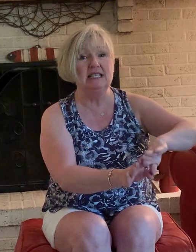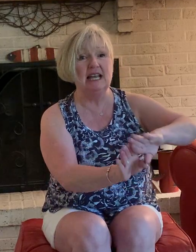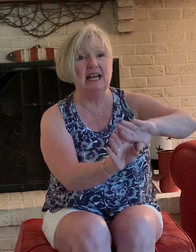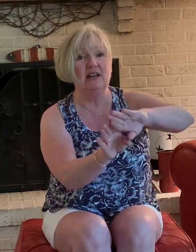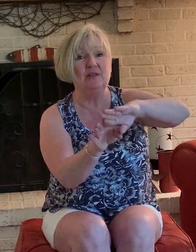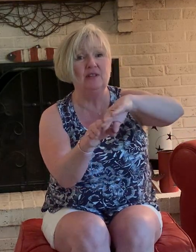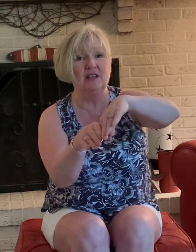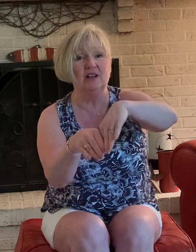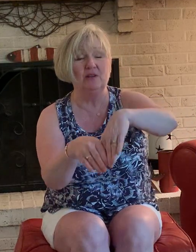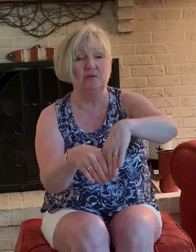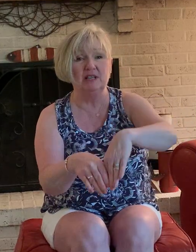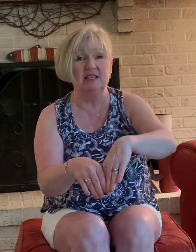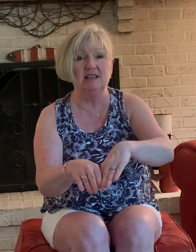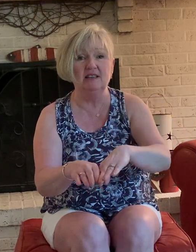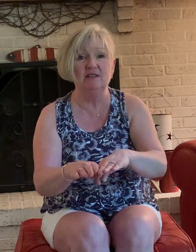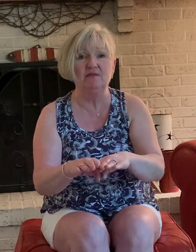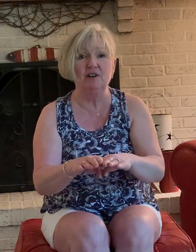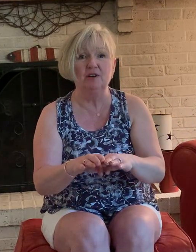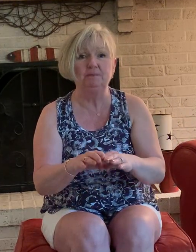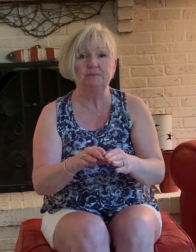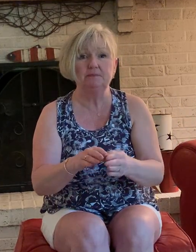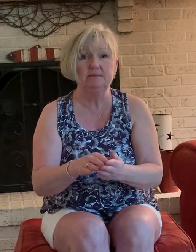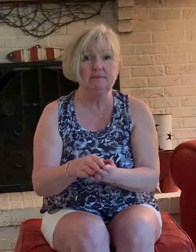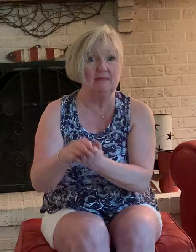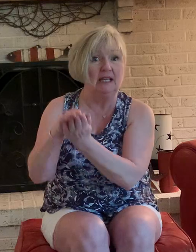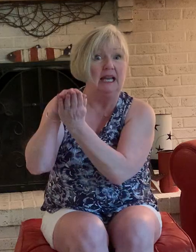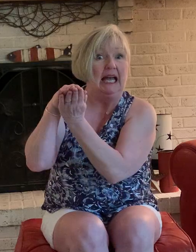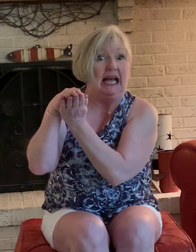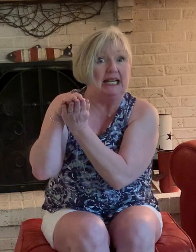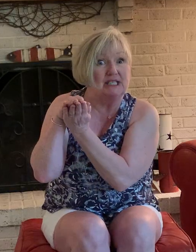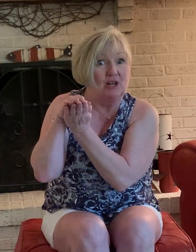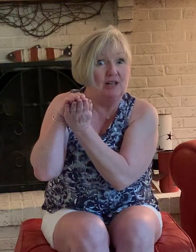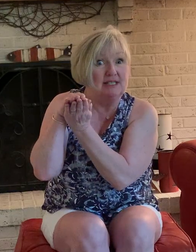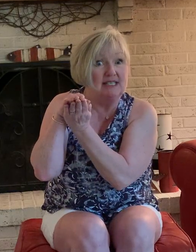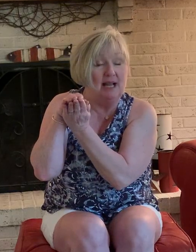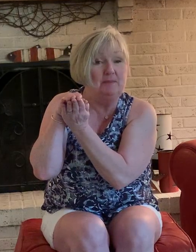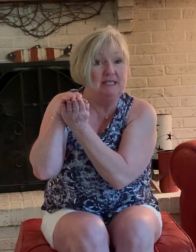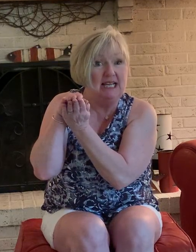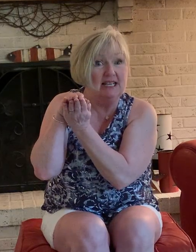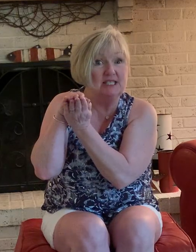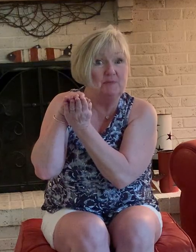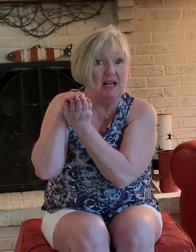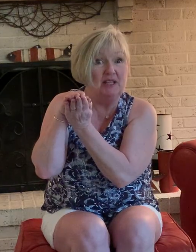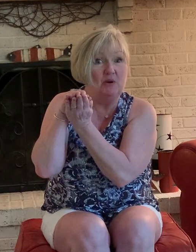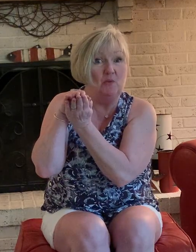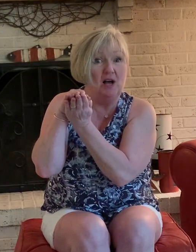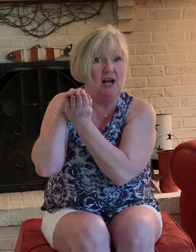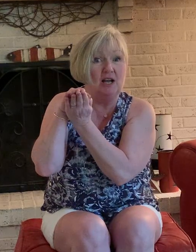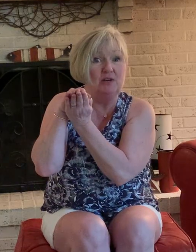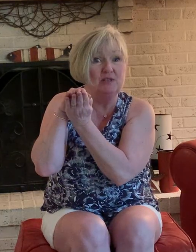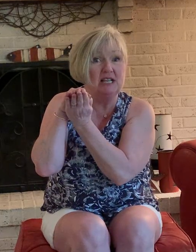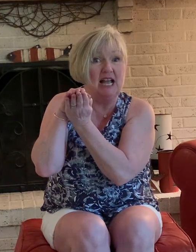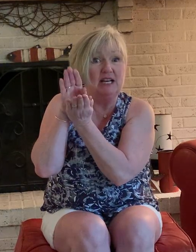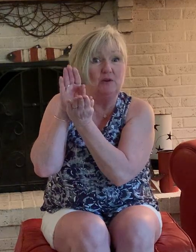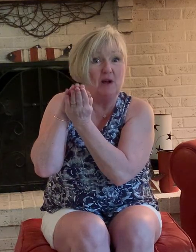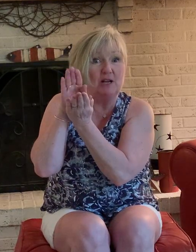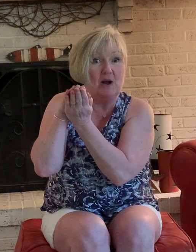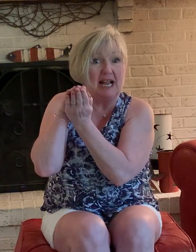down the river I saw some ducks by the water side I